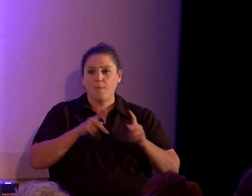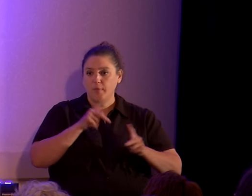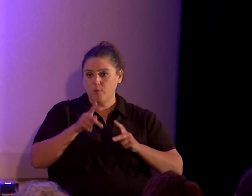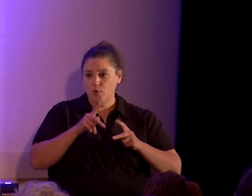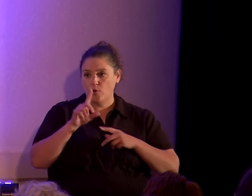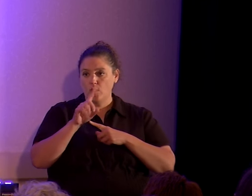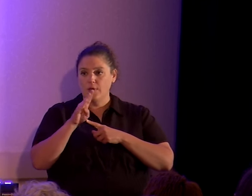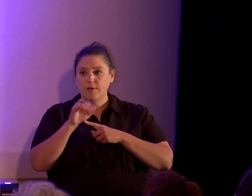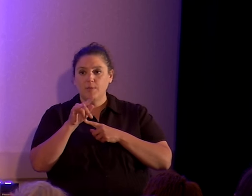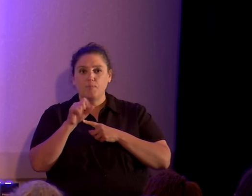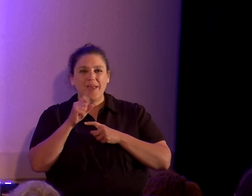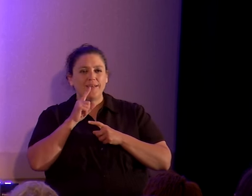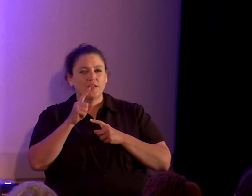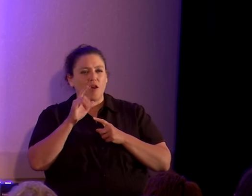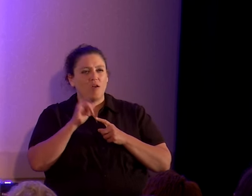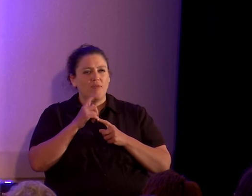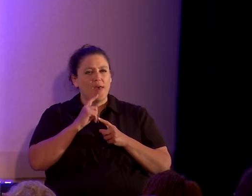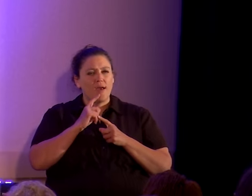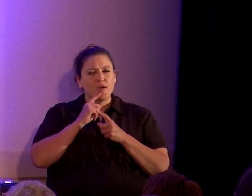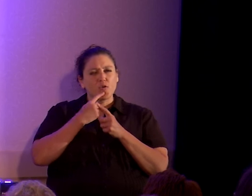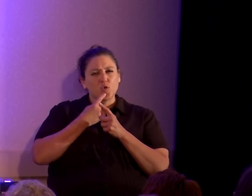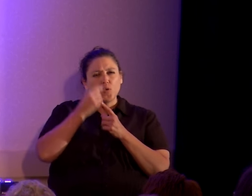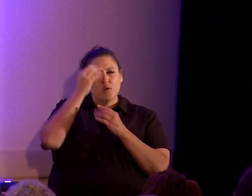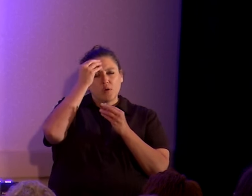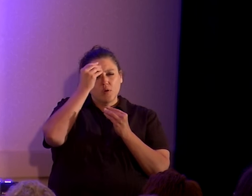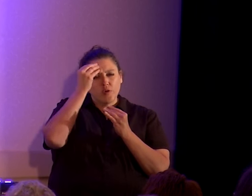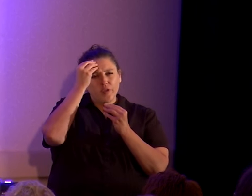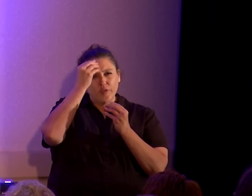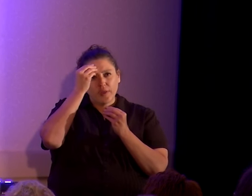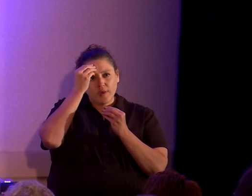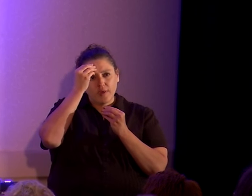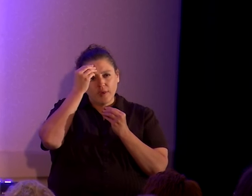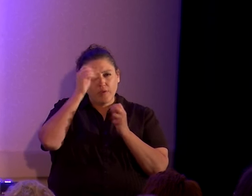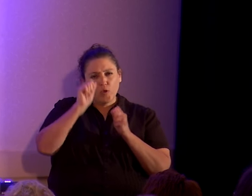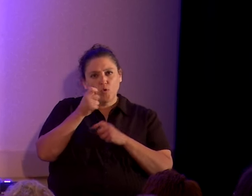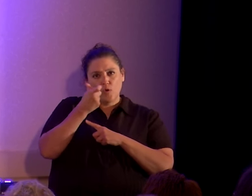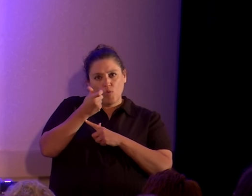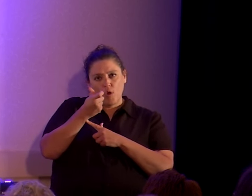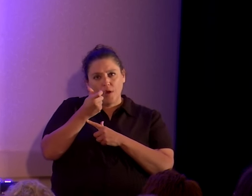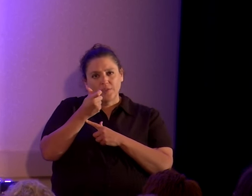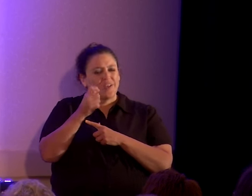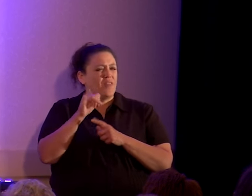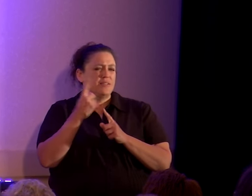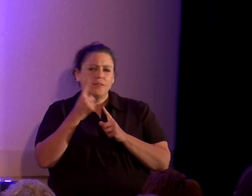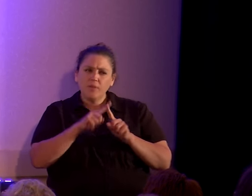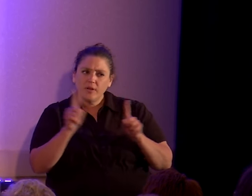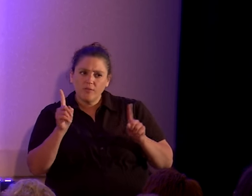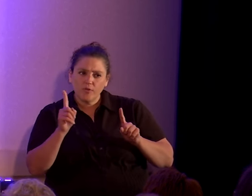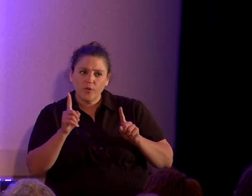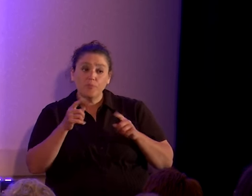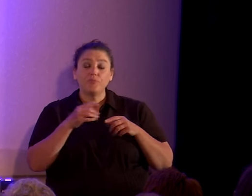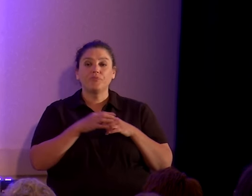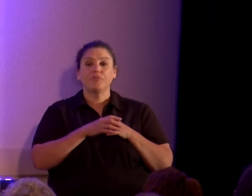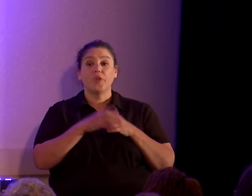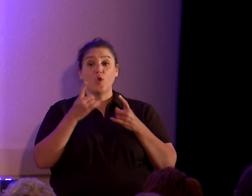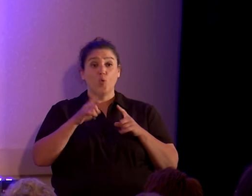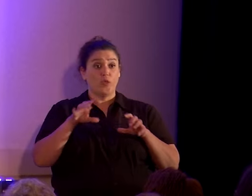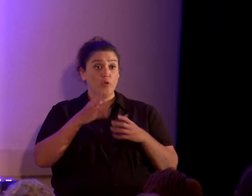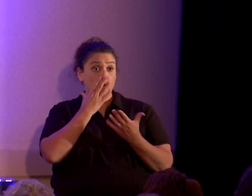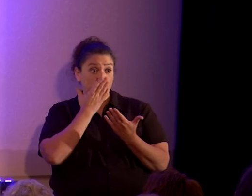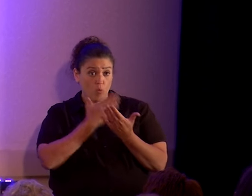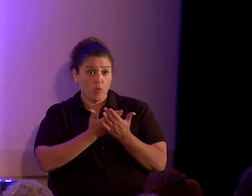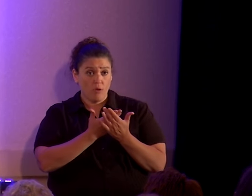Debates are kind of critical thinking theater. And you take something different away from it. And when you have, when the debates are done well,